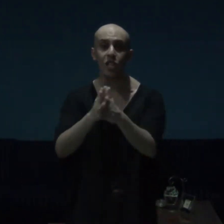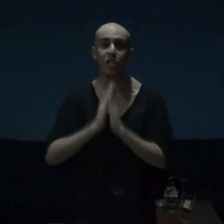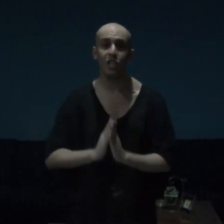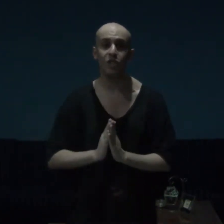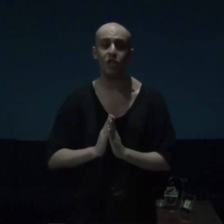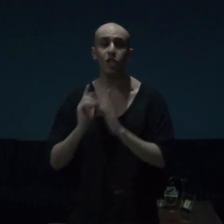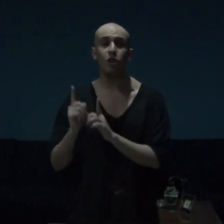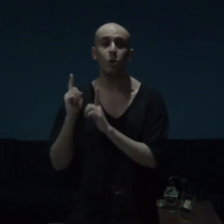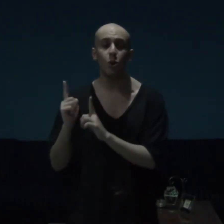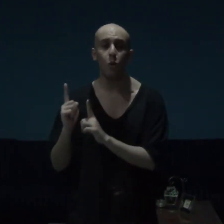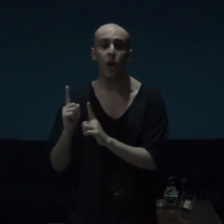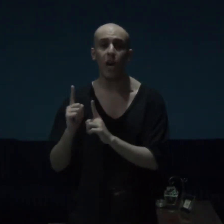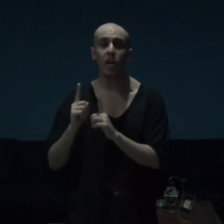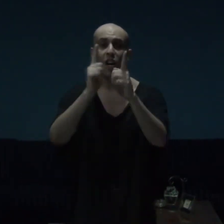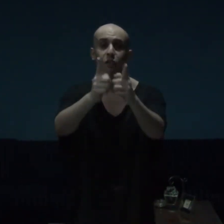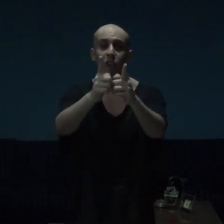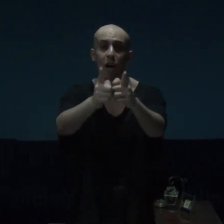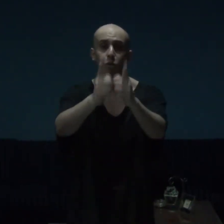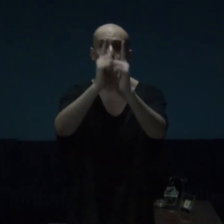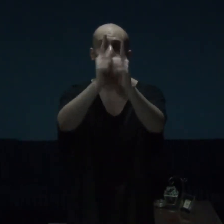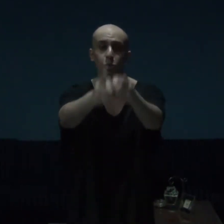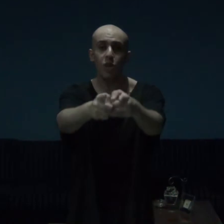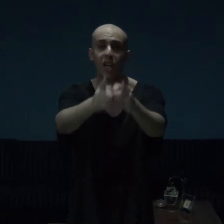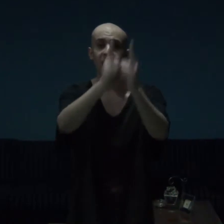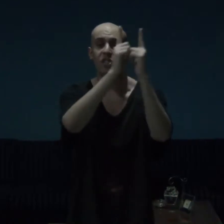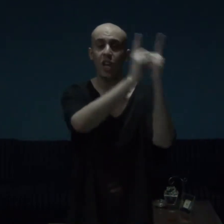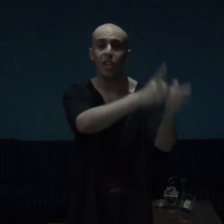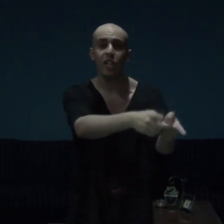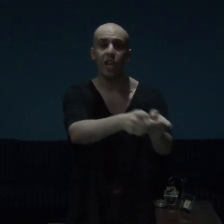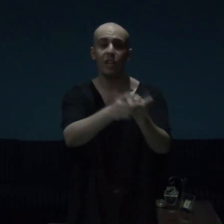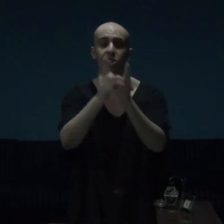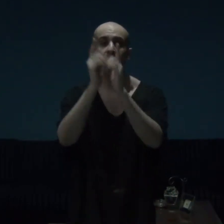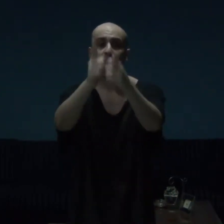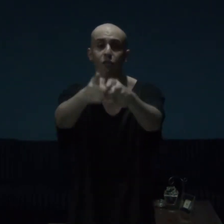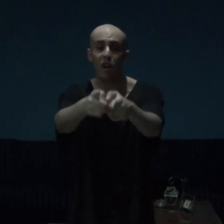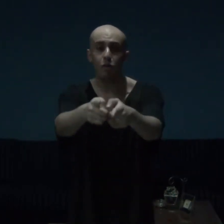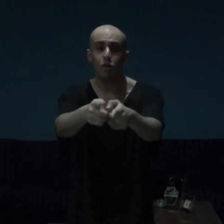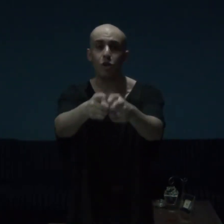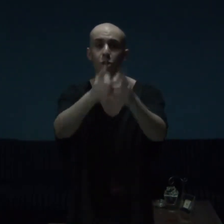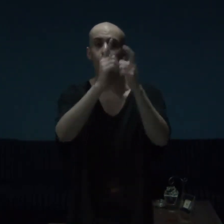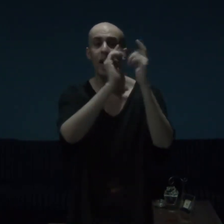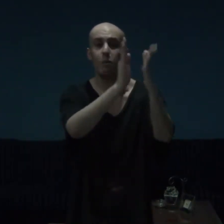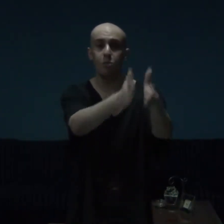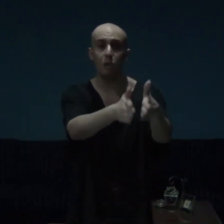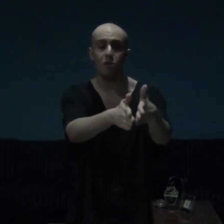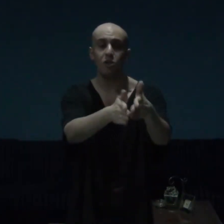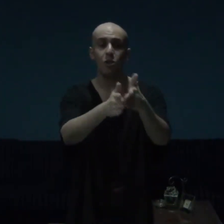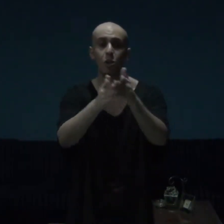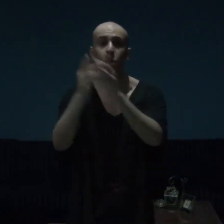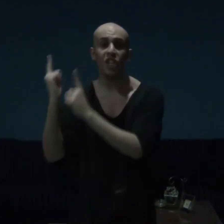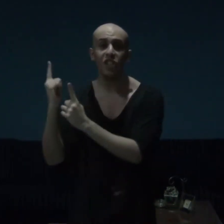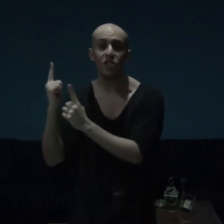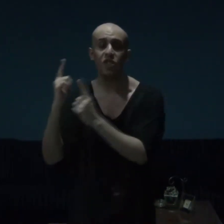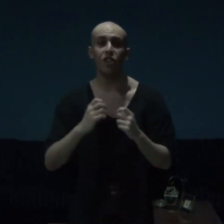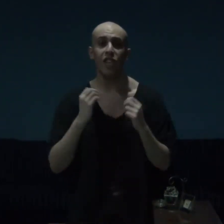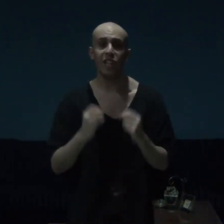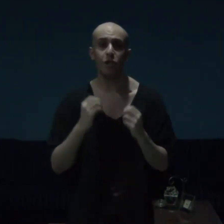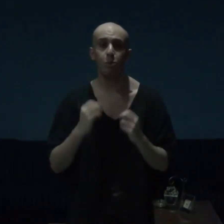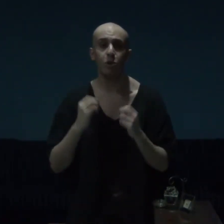he is, Iko Uwe, I vow to you guys and gals, I vow to you, and promise you, is the next Bruce